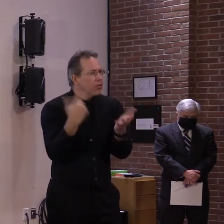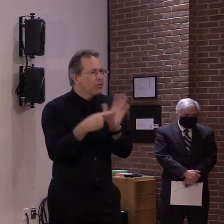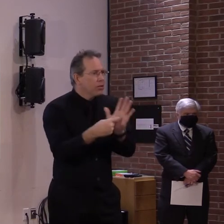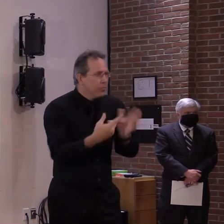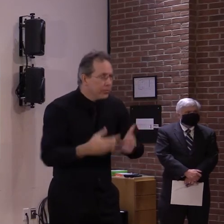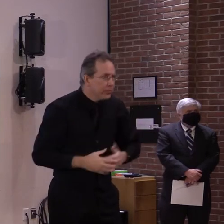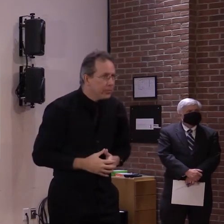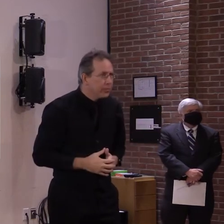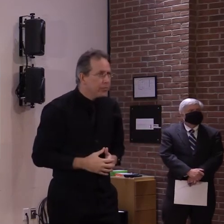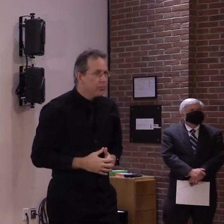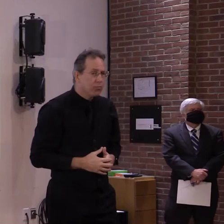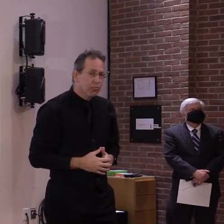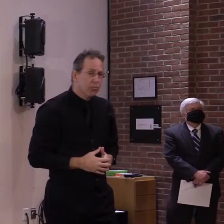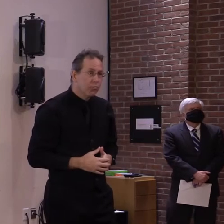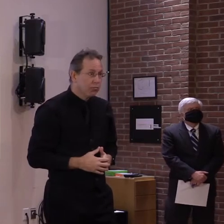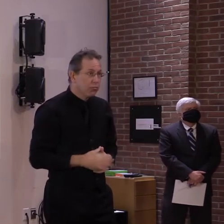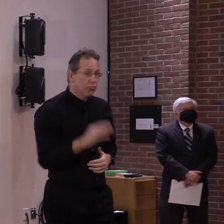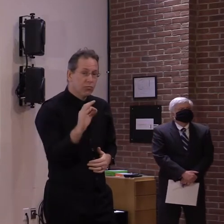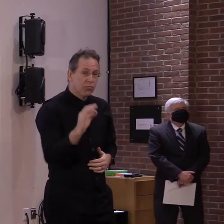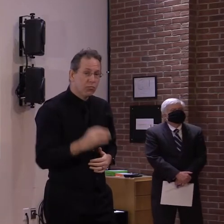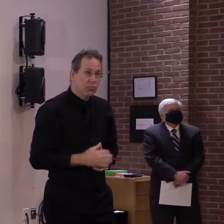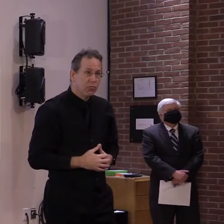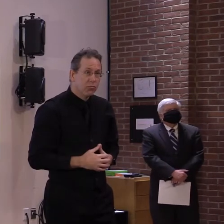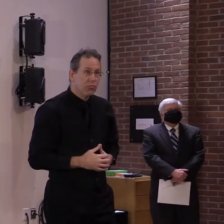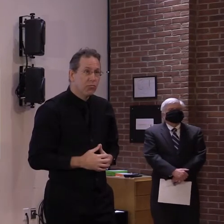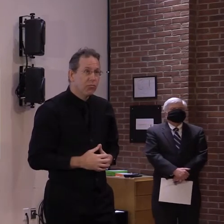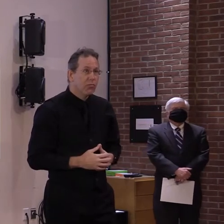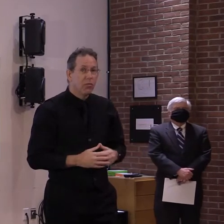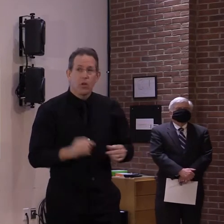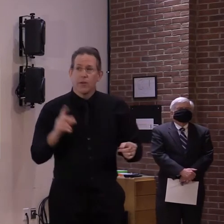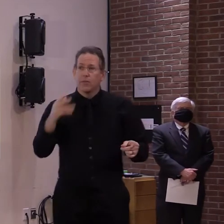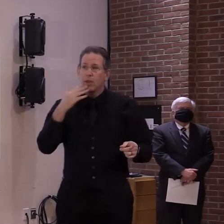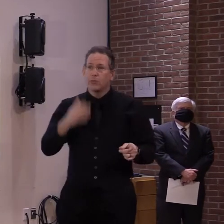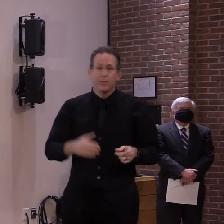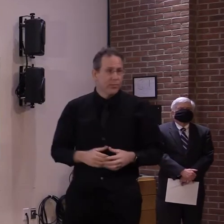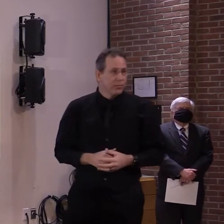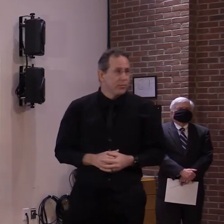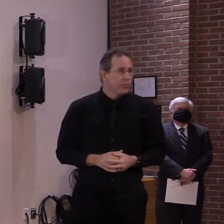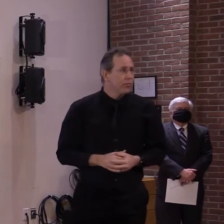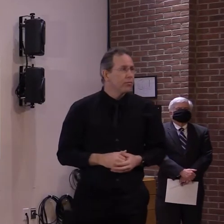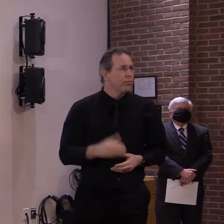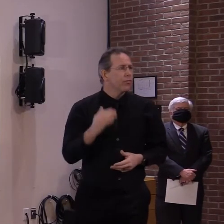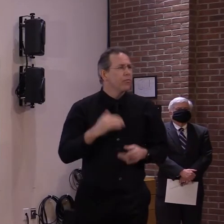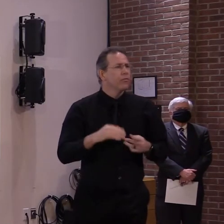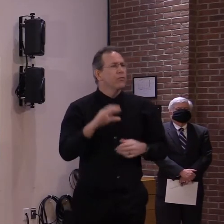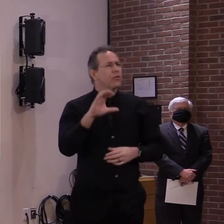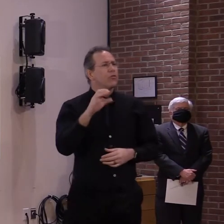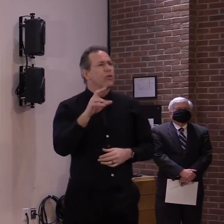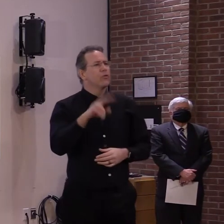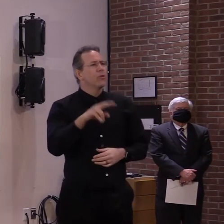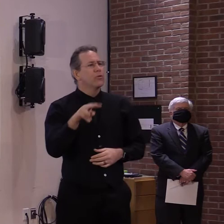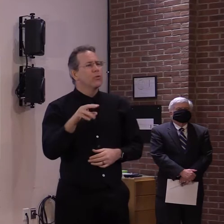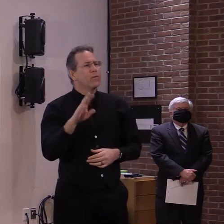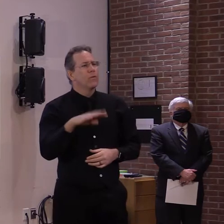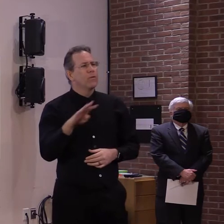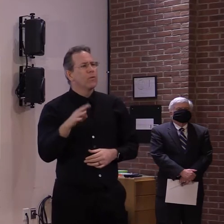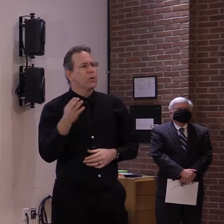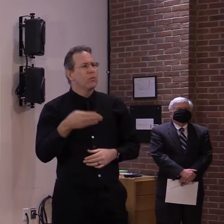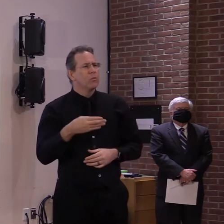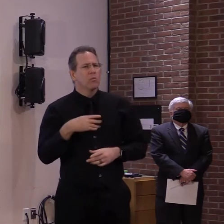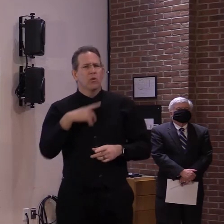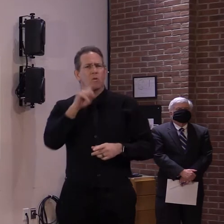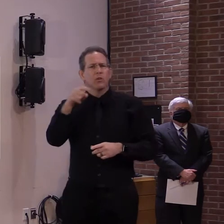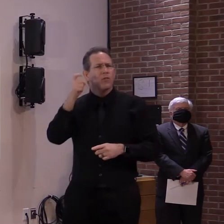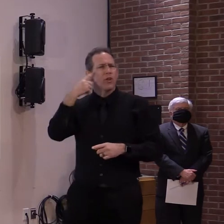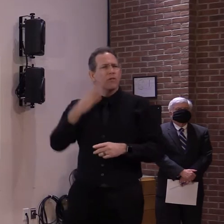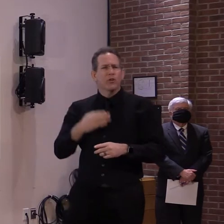household. Thank you. Steve? This may be for you, Governor, Commissioner Harrington, but